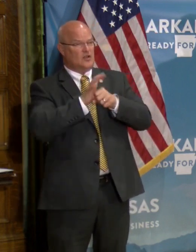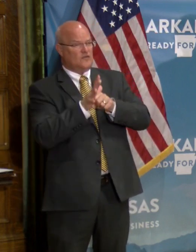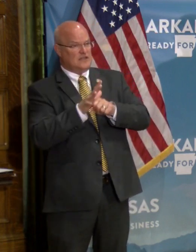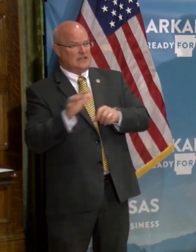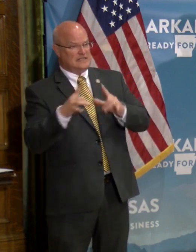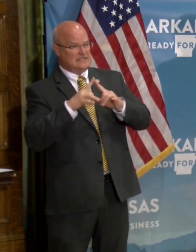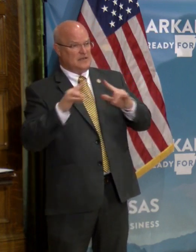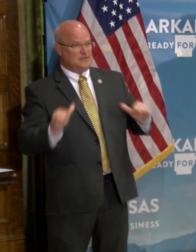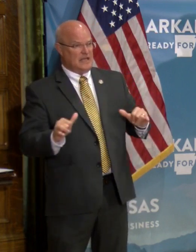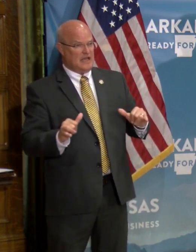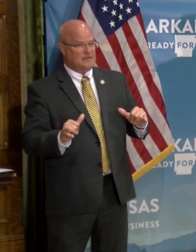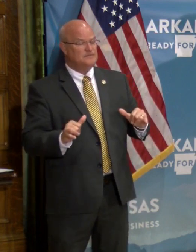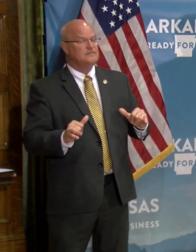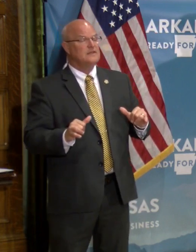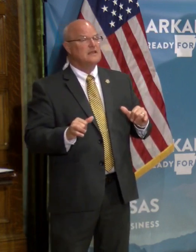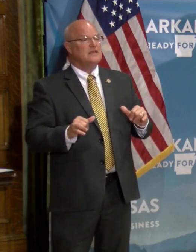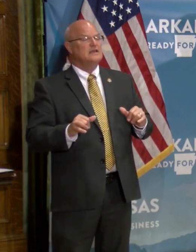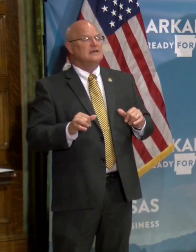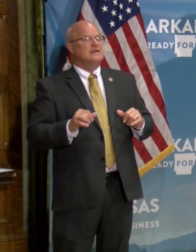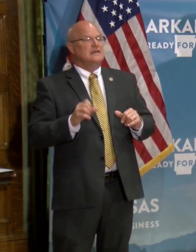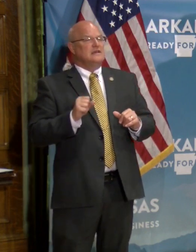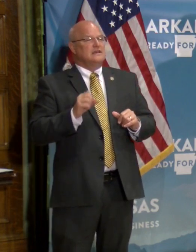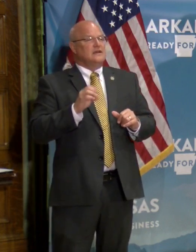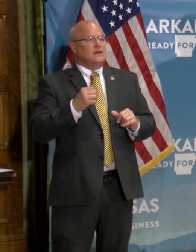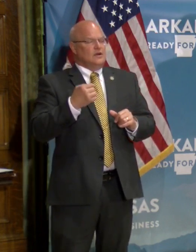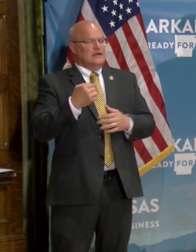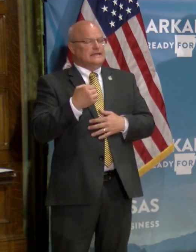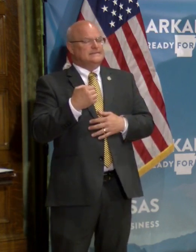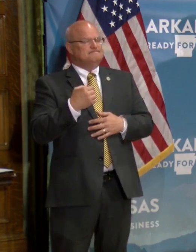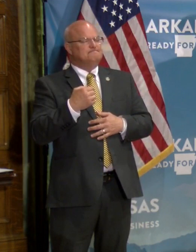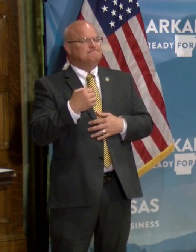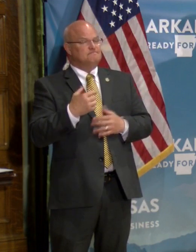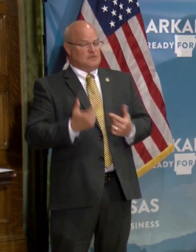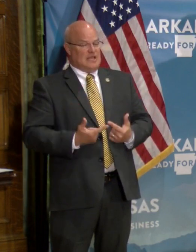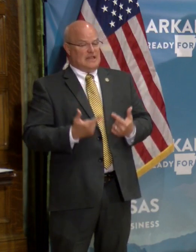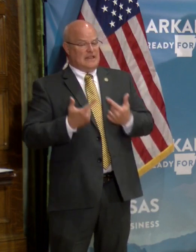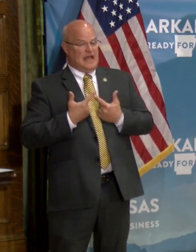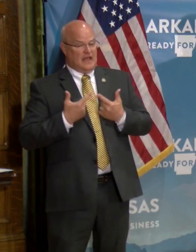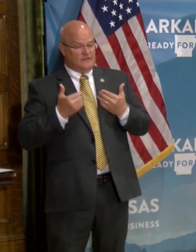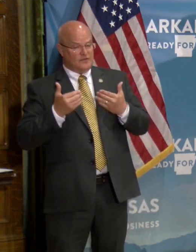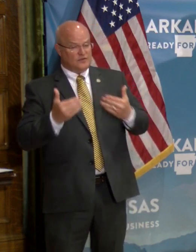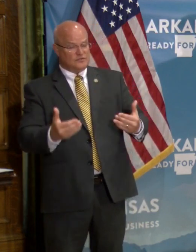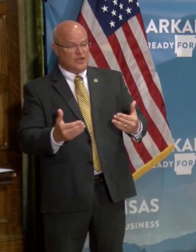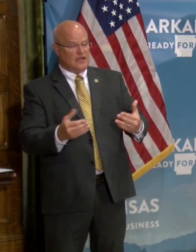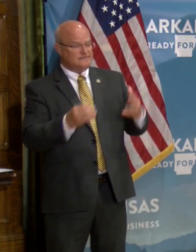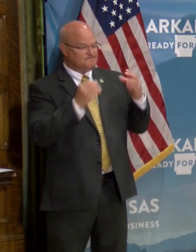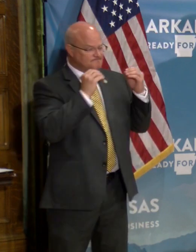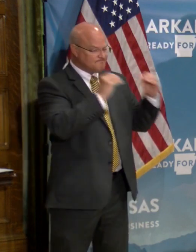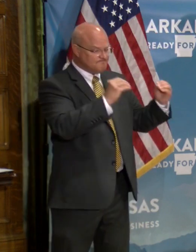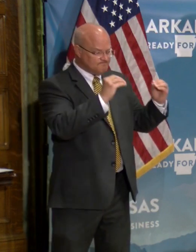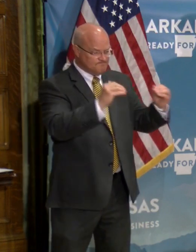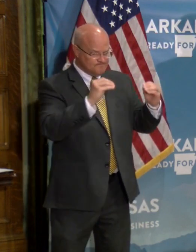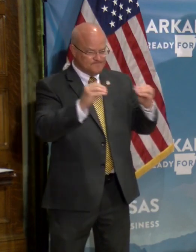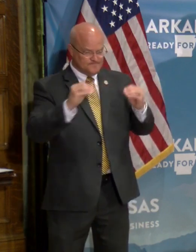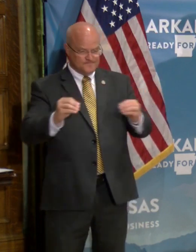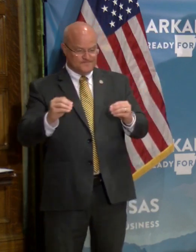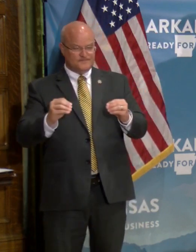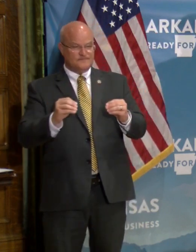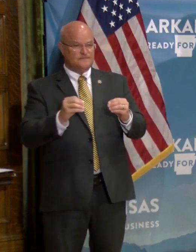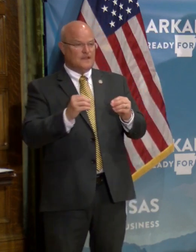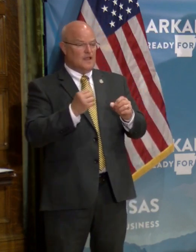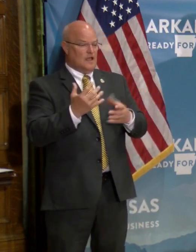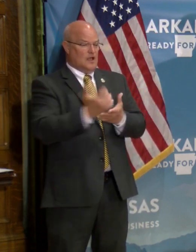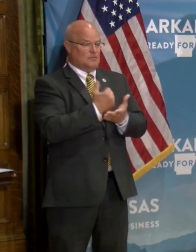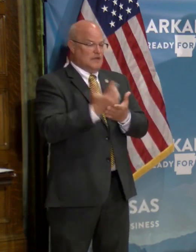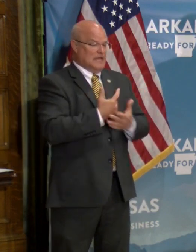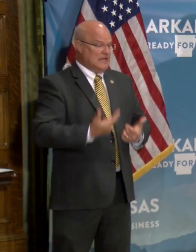And so you've got to do those two things simultaneously. so life goes on. We have to educate, uh, we have to make a